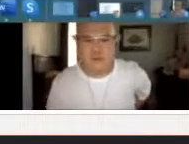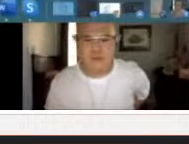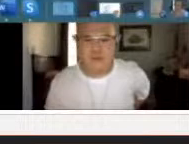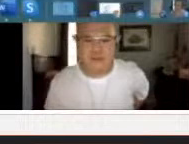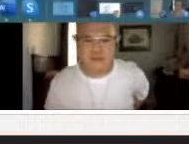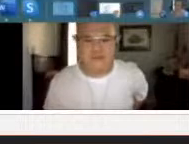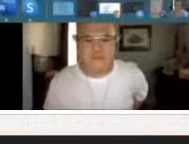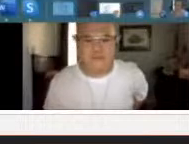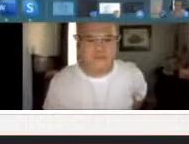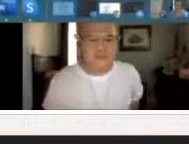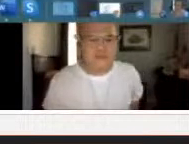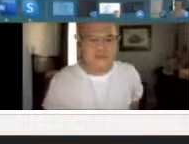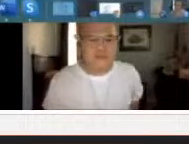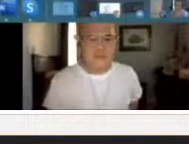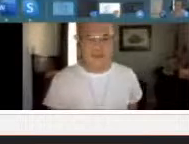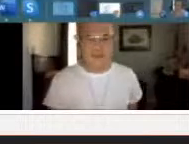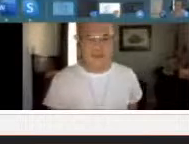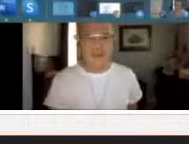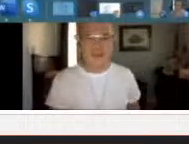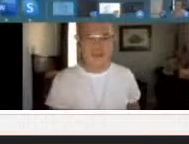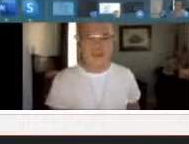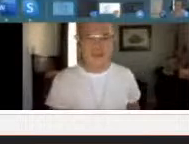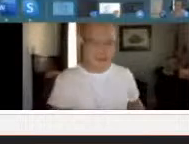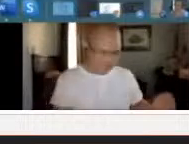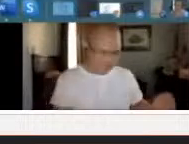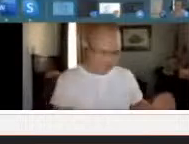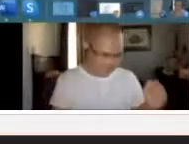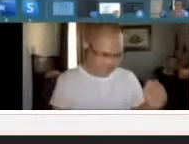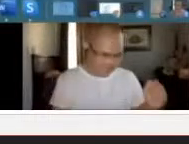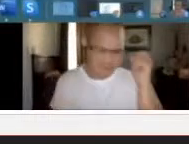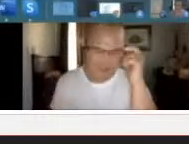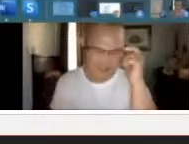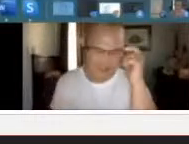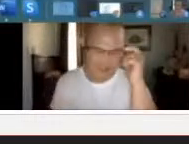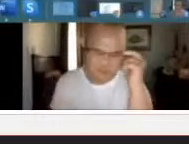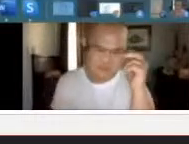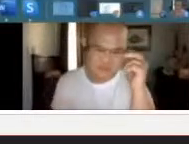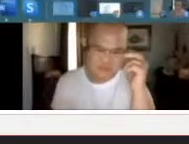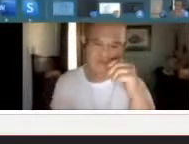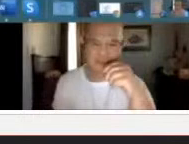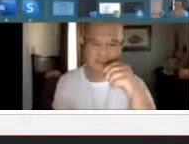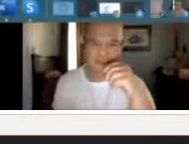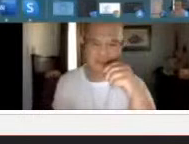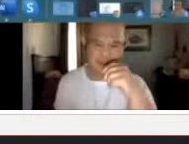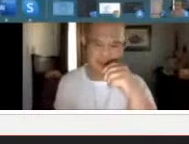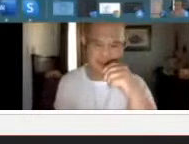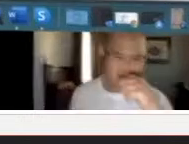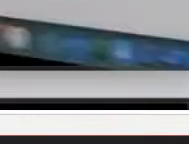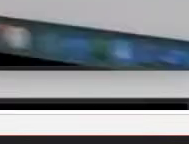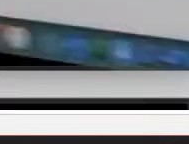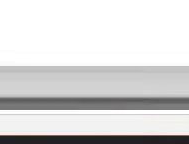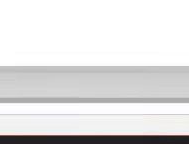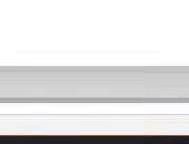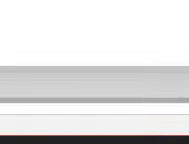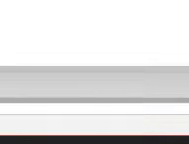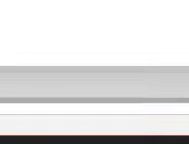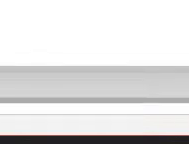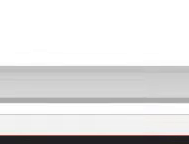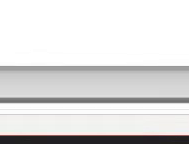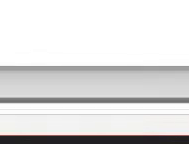alphabet. I know. You're so good. You're getting so good. Good job, Joseph. I'm so proud of you.